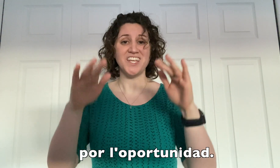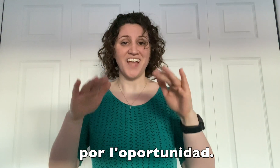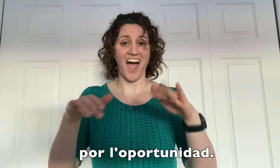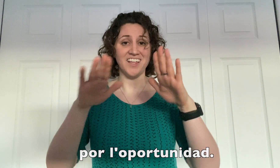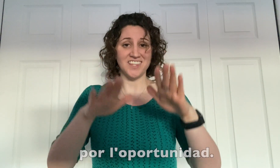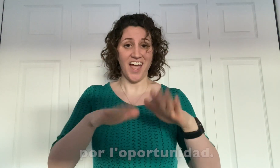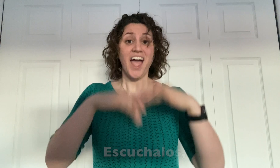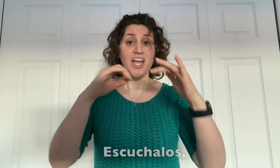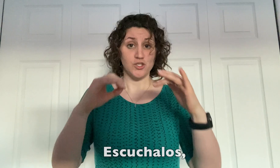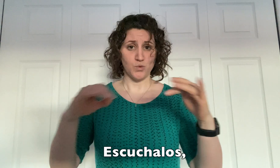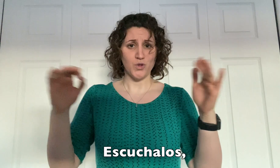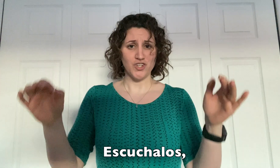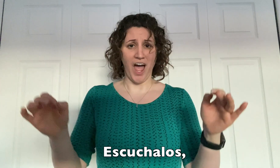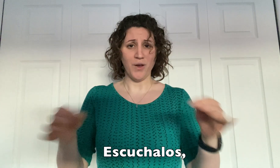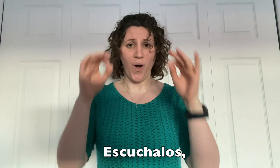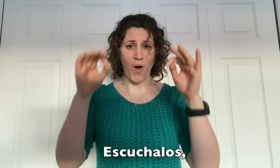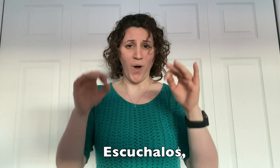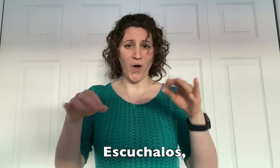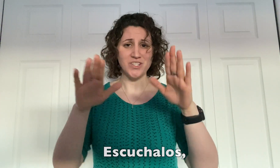oportunidad.